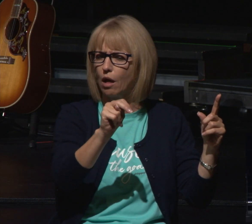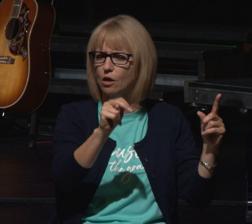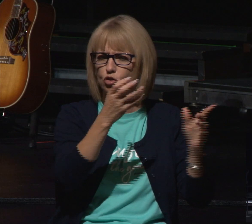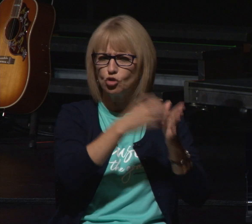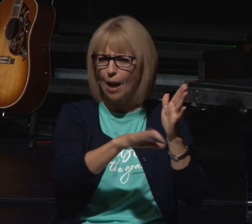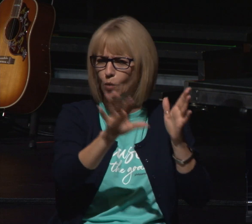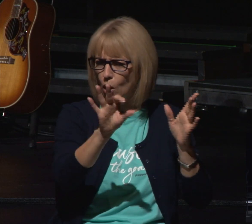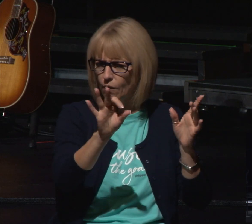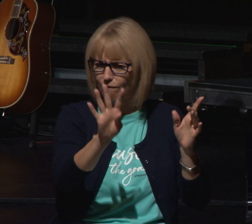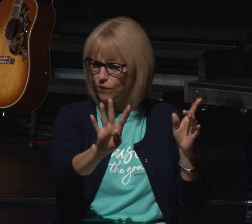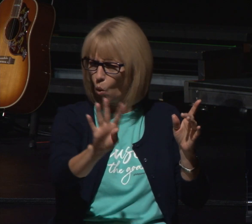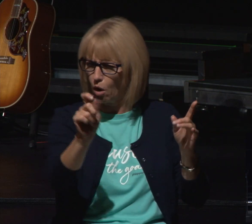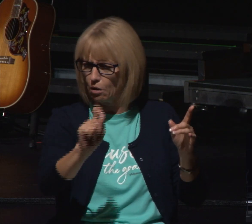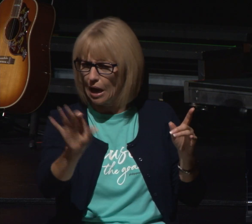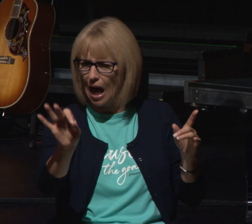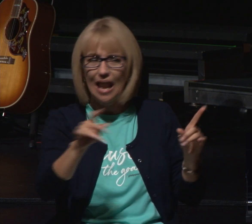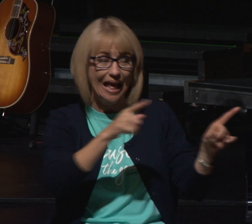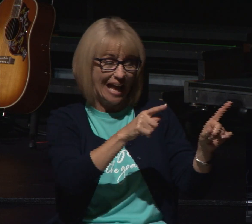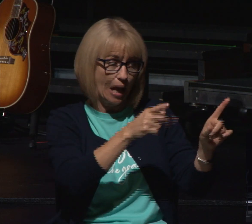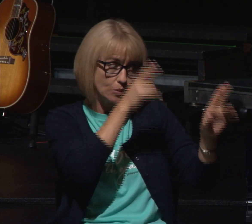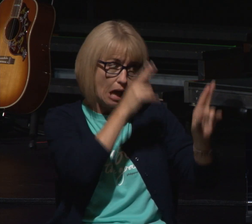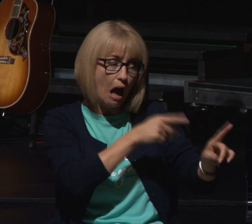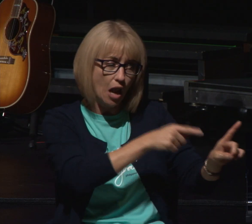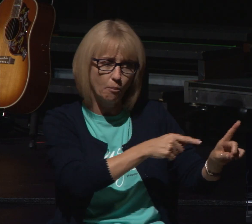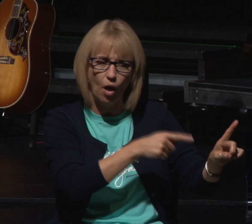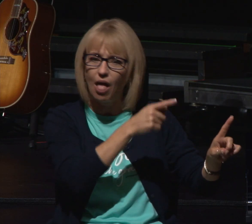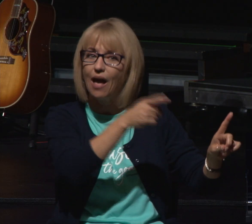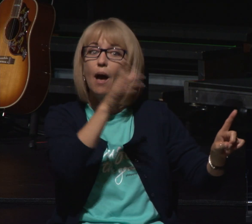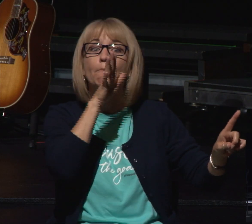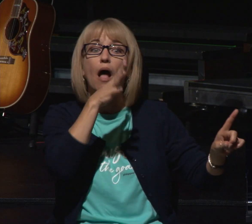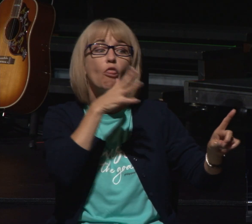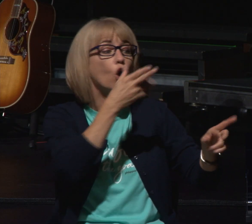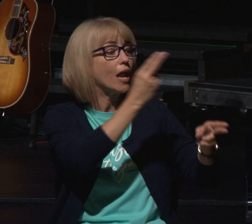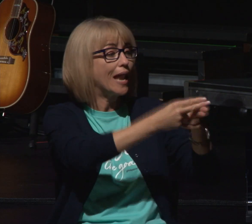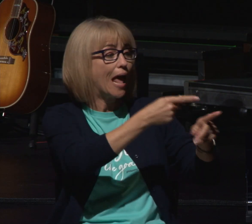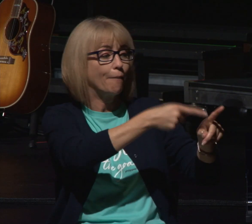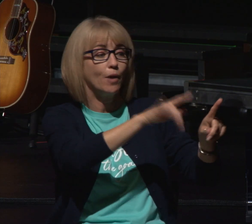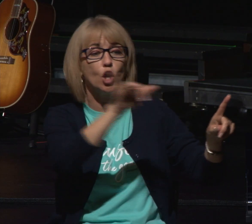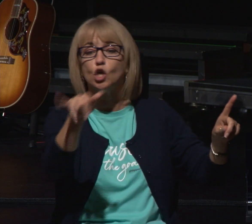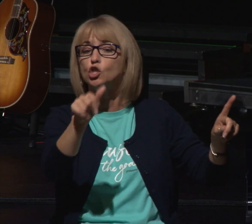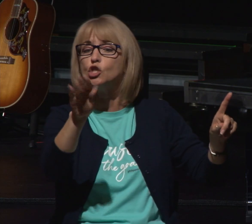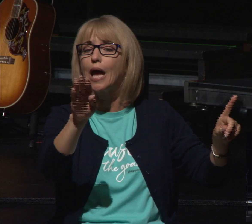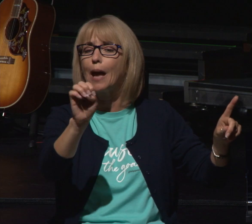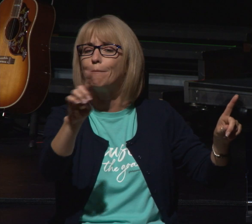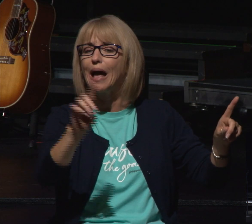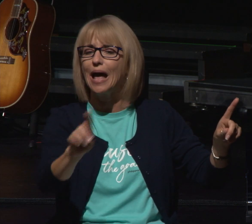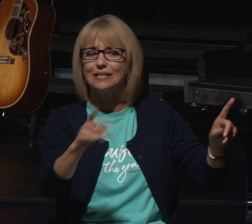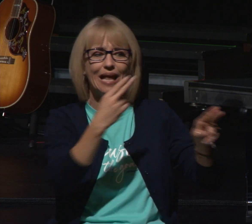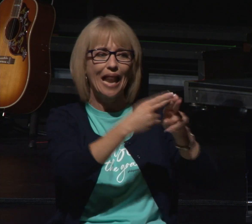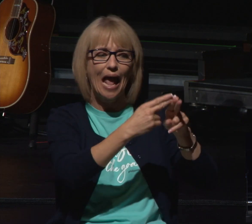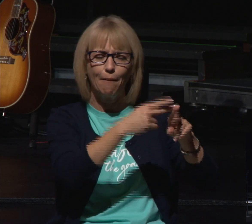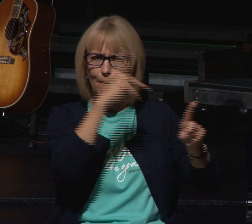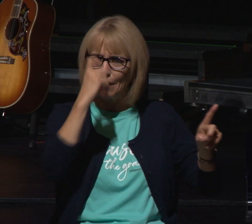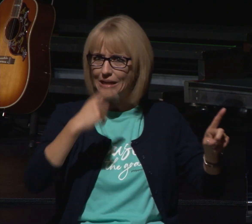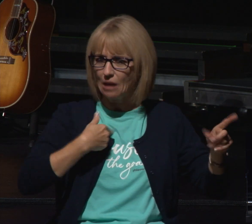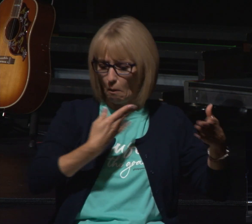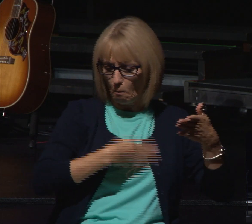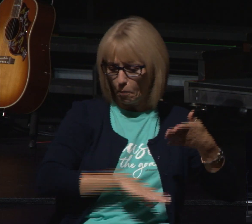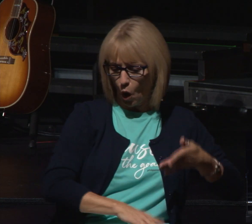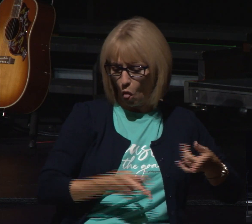Jabez was more honorable than his brothers his mother had named him Jabez saying I gave birth to him in pain